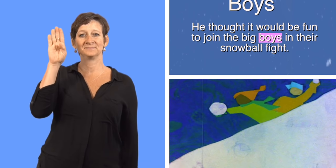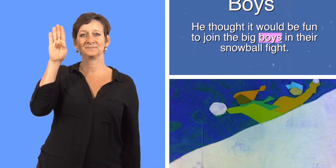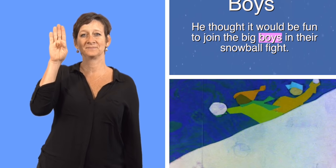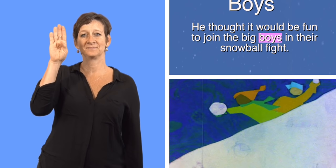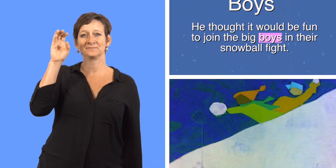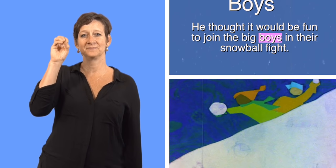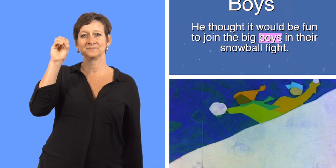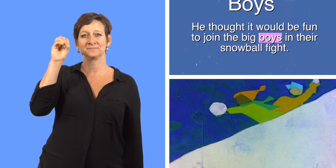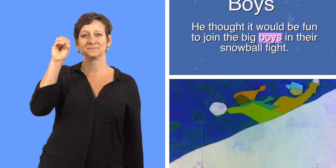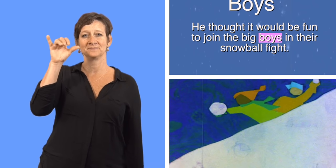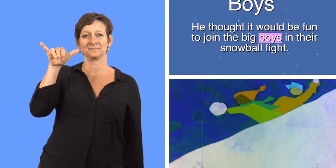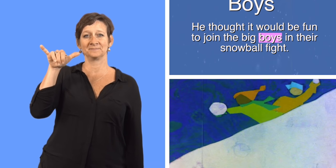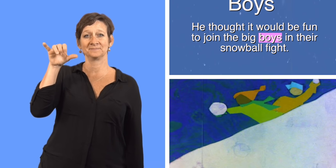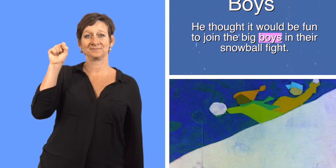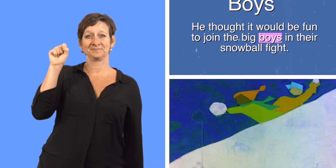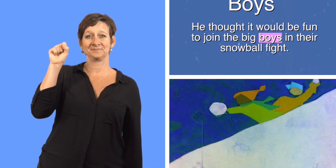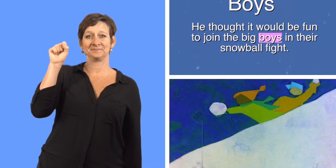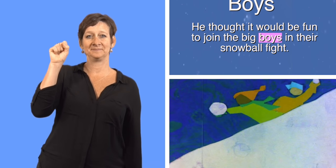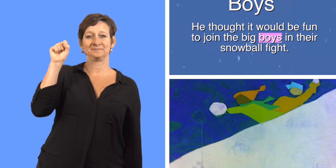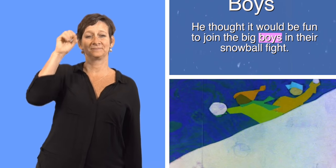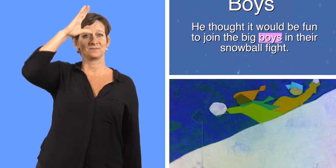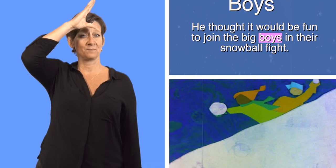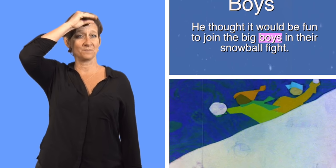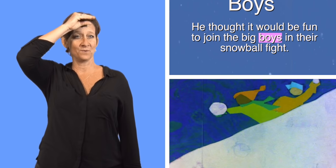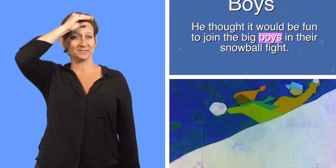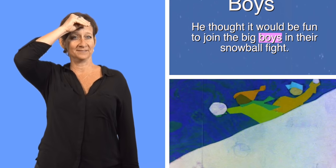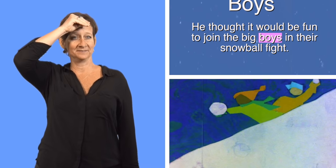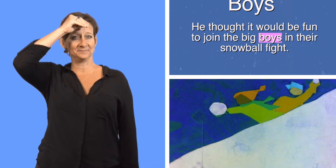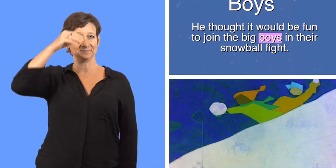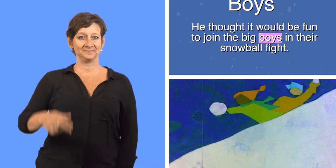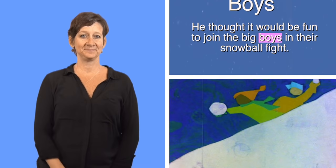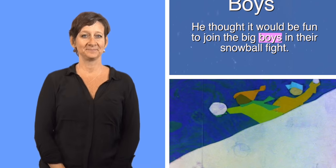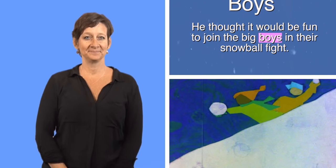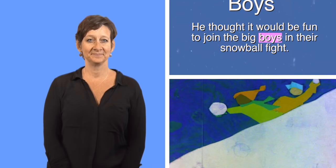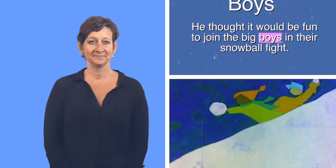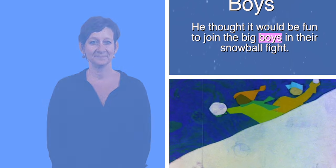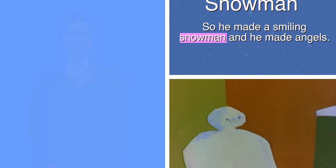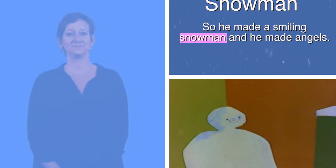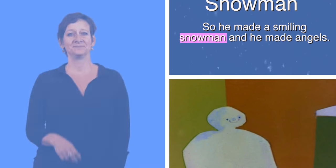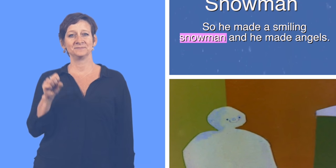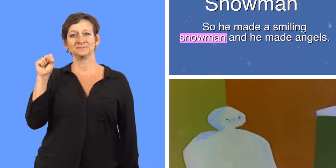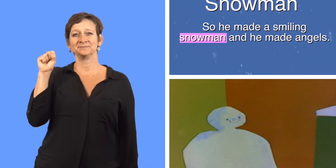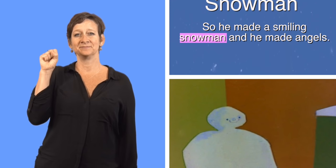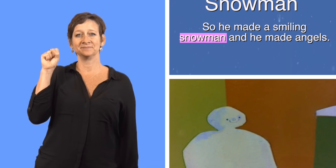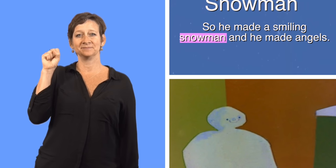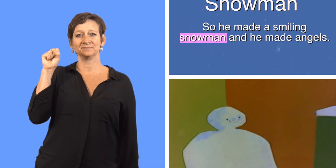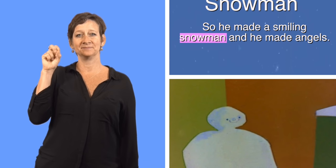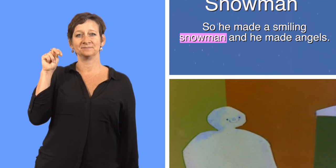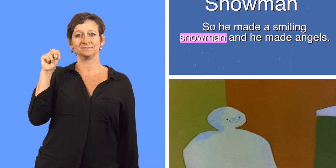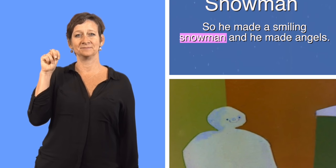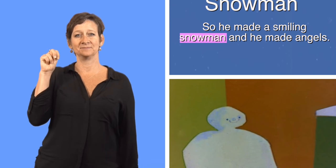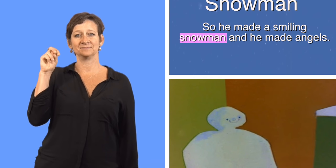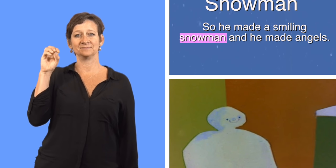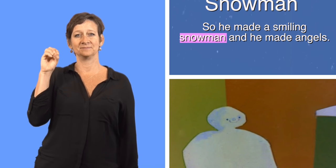Oys, oys Snowman,